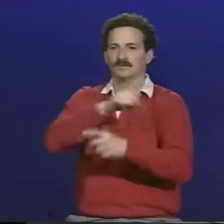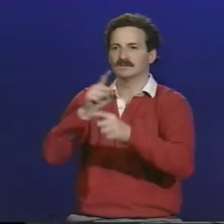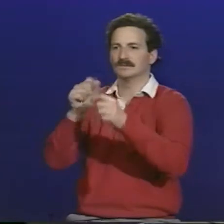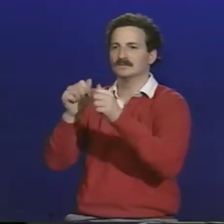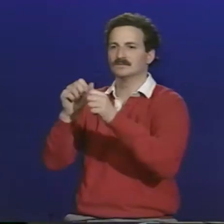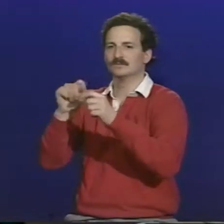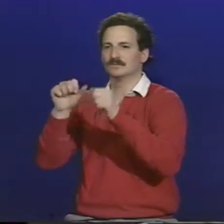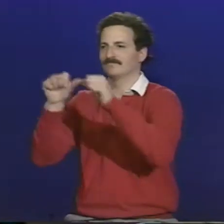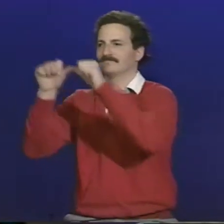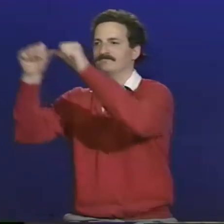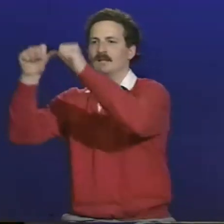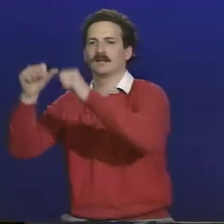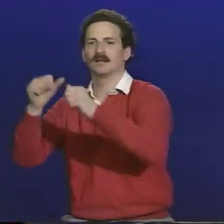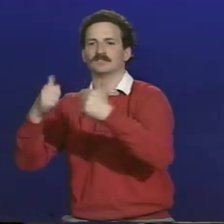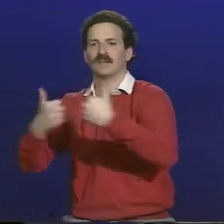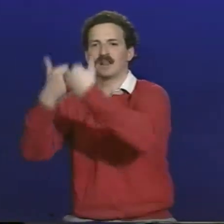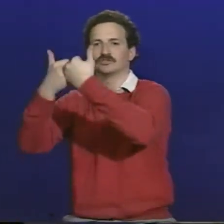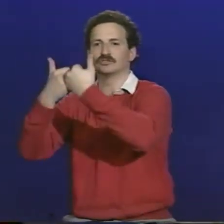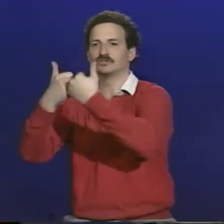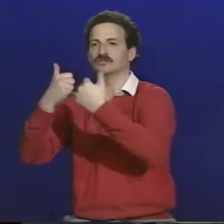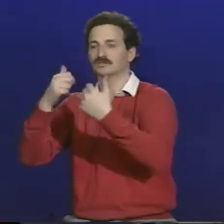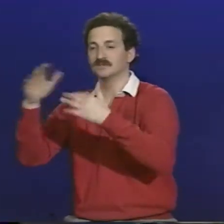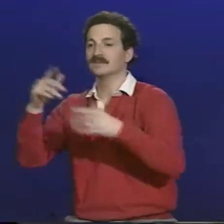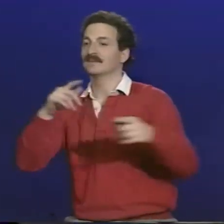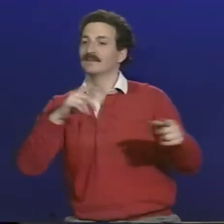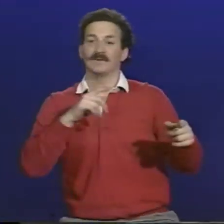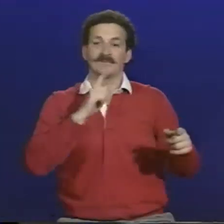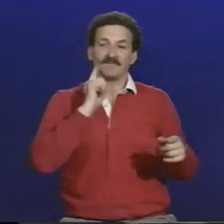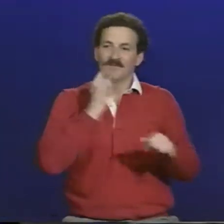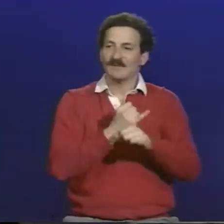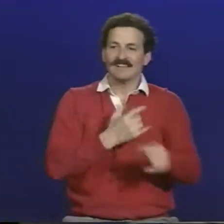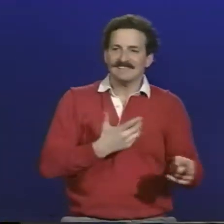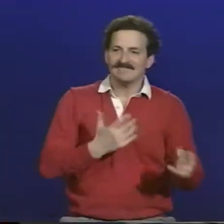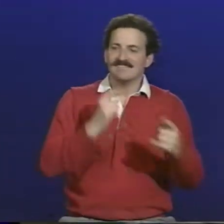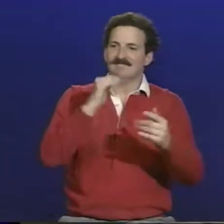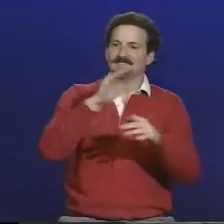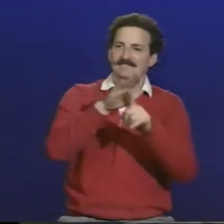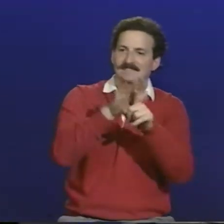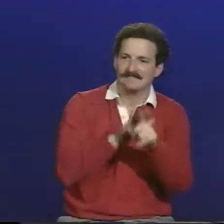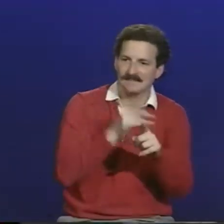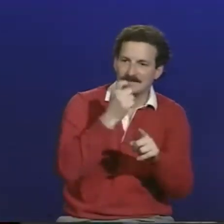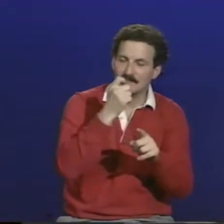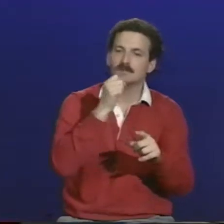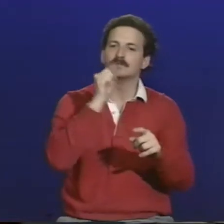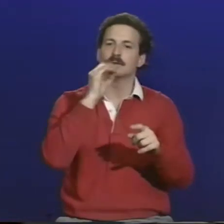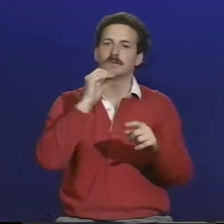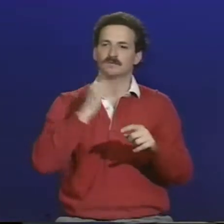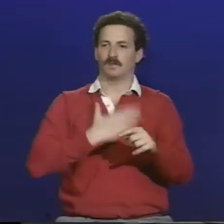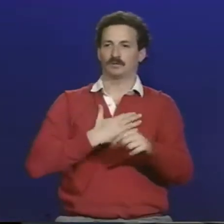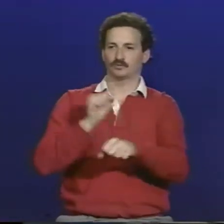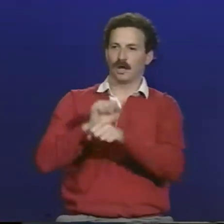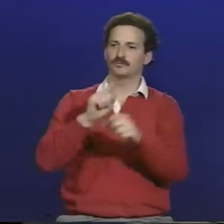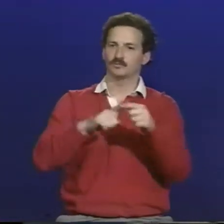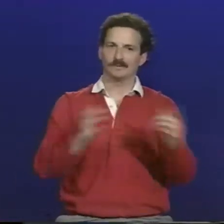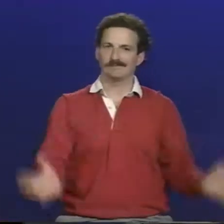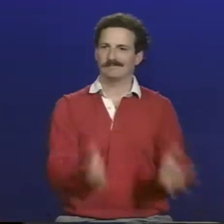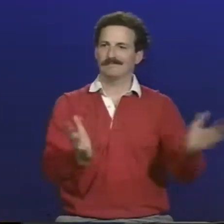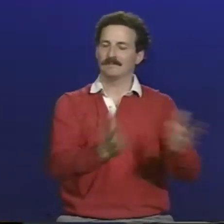the kids have to go in there sometimes because everyone's linguistic level is on par, because they've learned that since birth on. So that's not always so